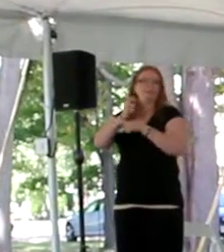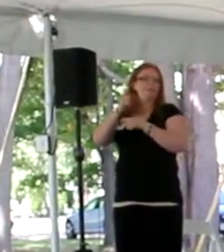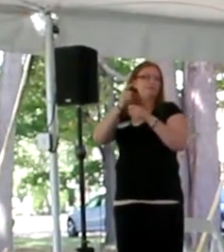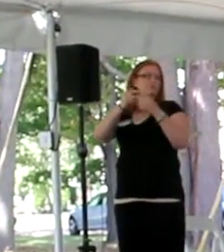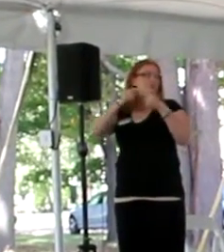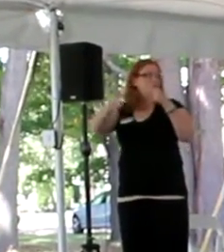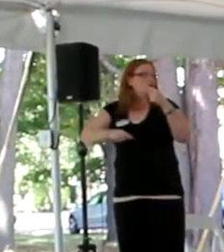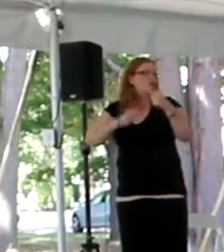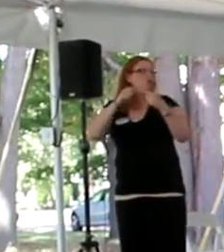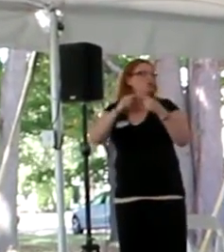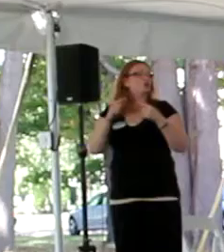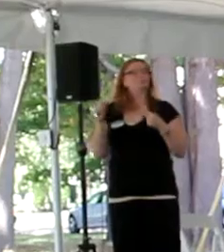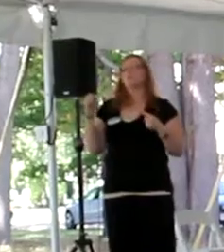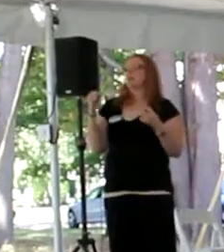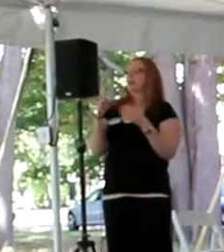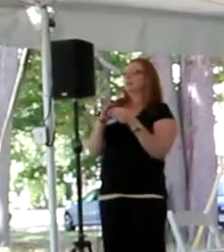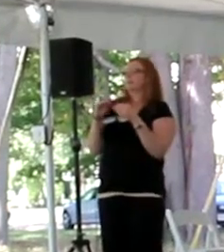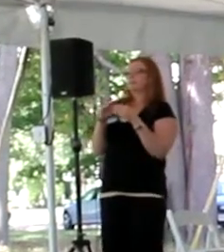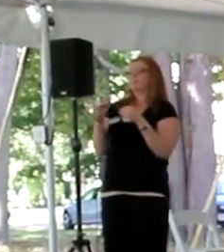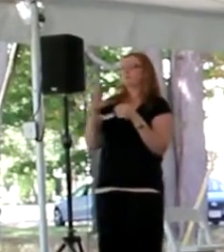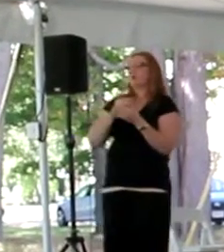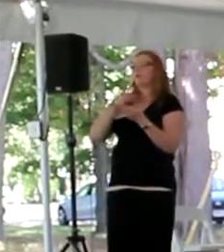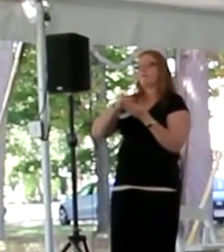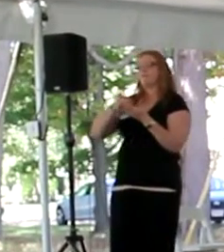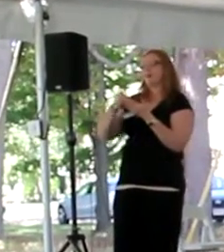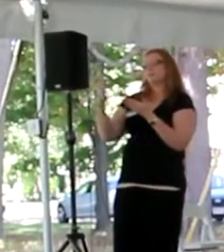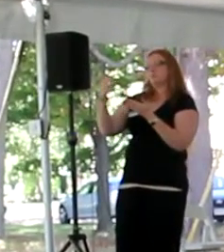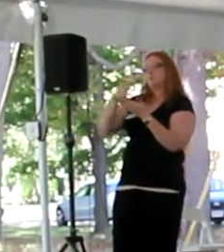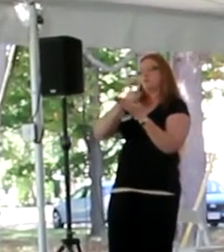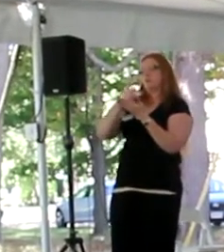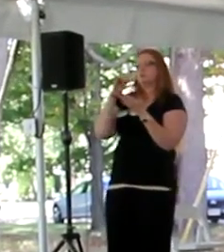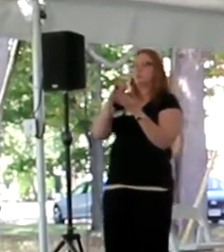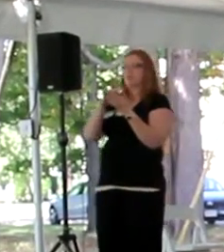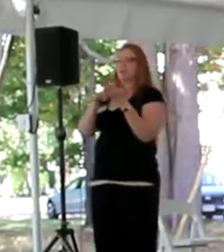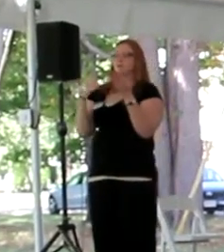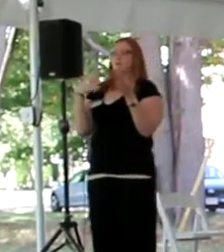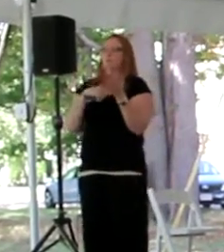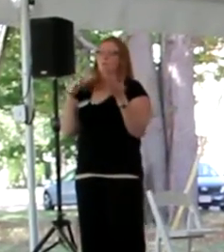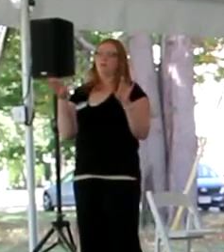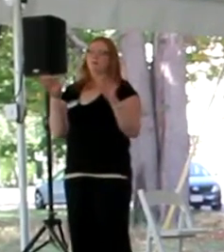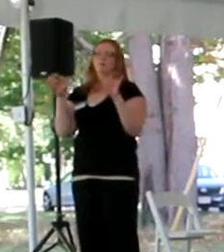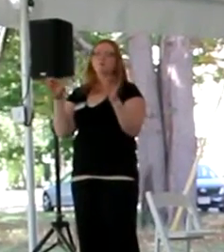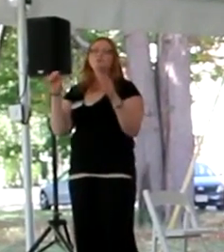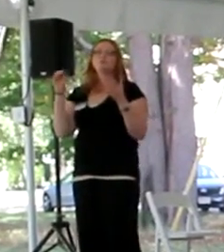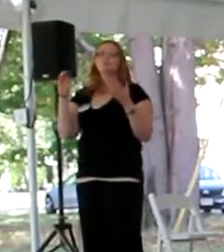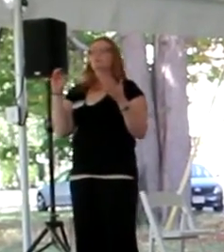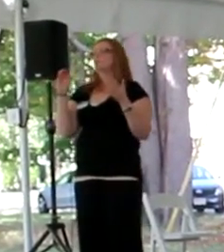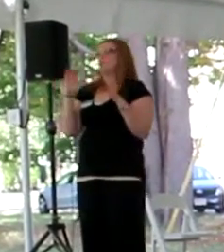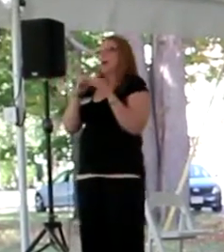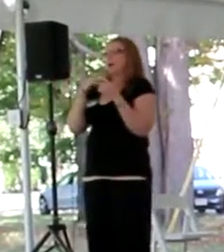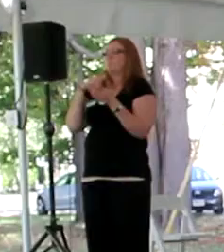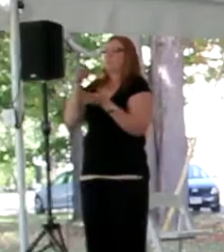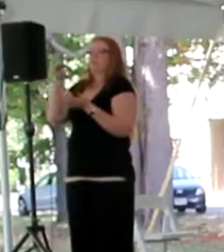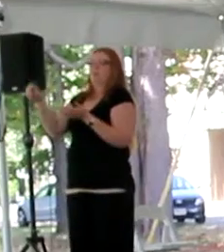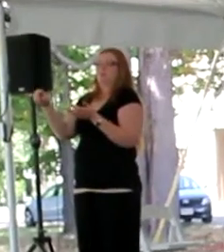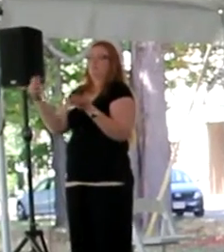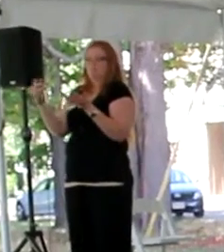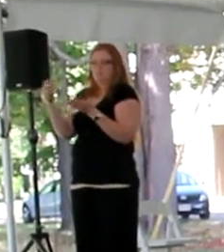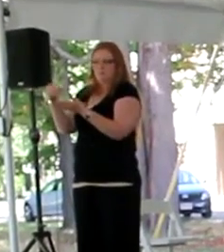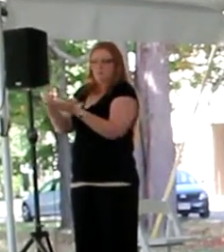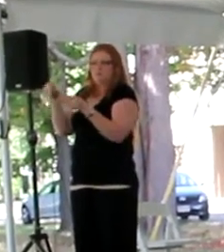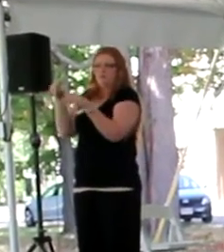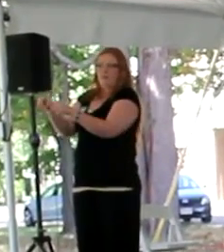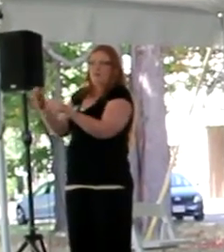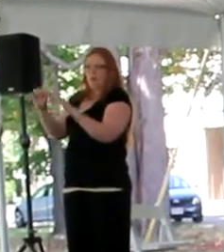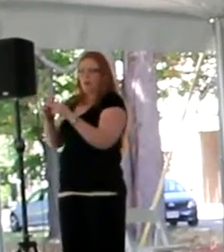So let me tell you a little bit about the funds that we raise. So now that's what we do. But let me tell you how we fund what we do. The funds